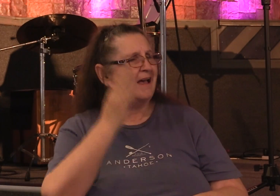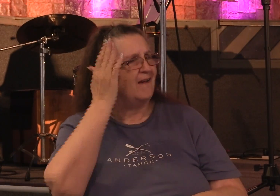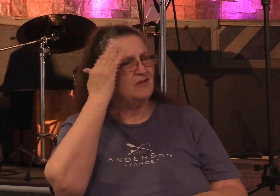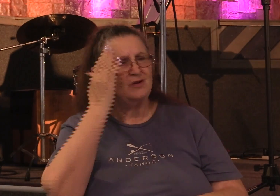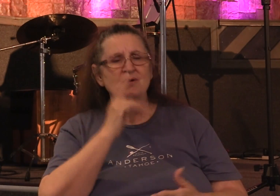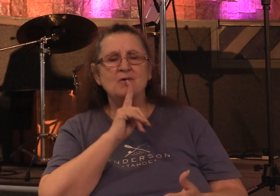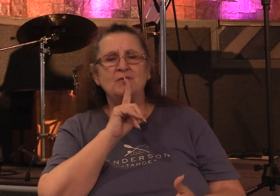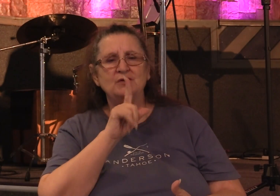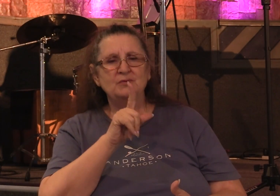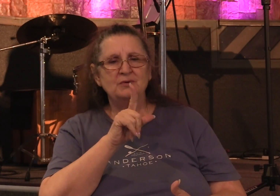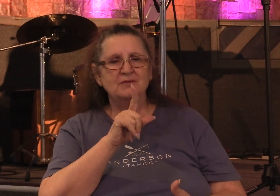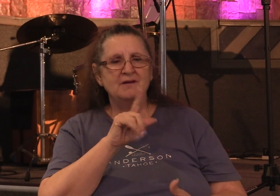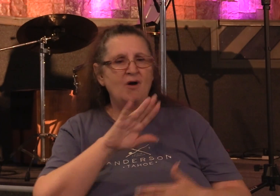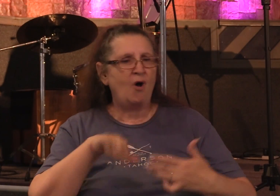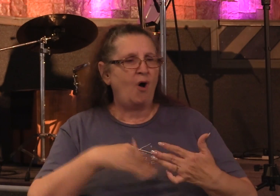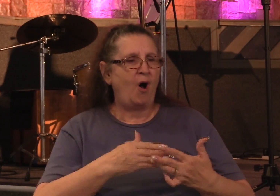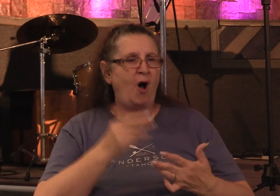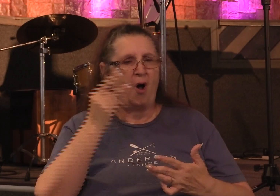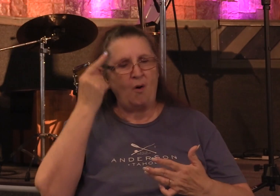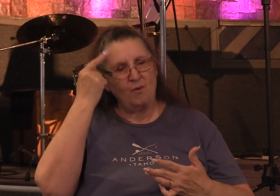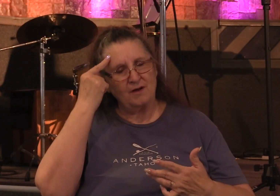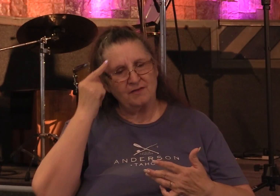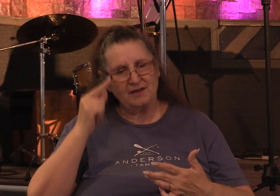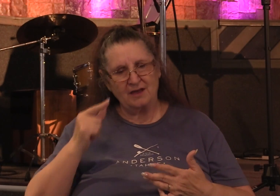everyone will think you and your wife are so holy and spiritual